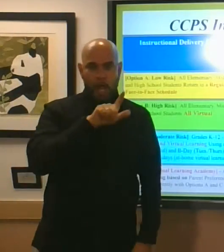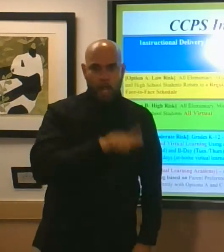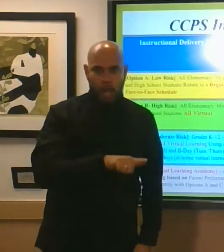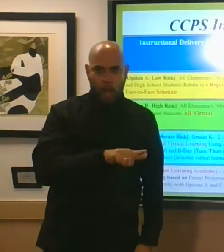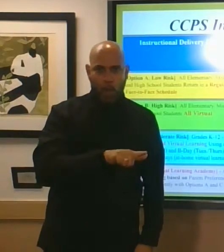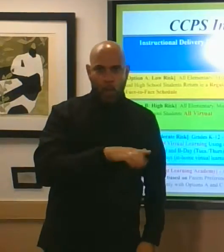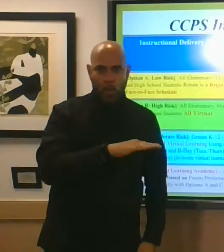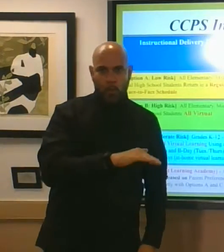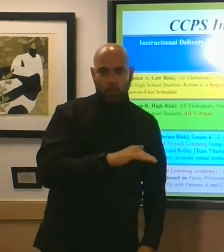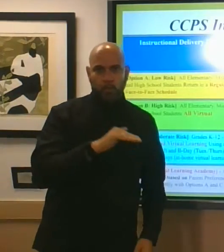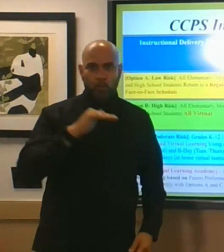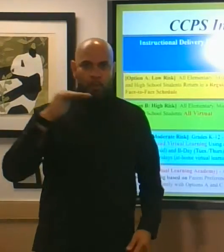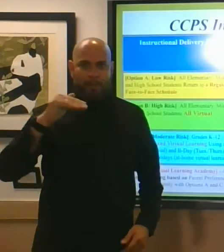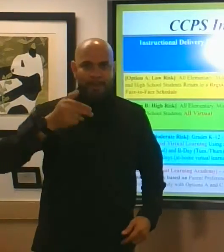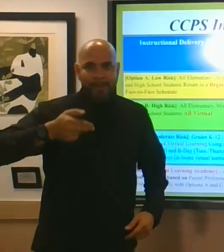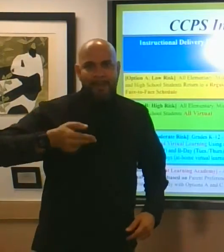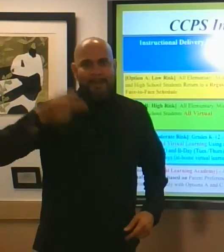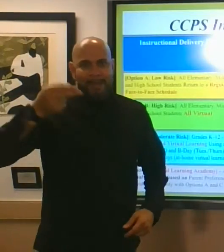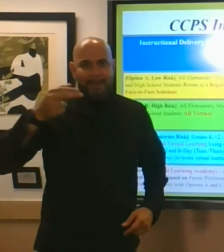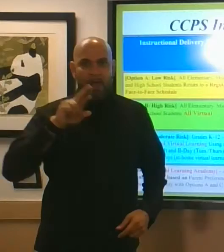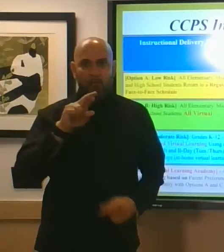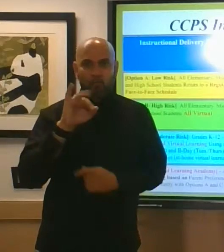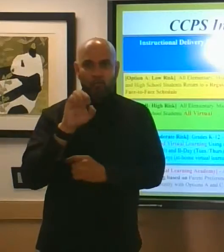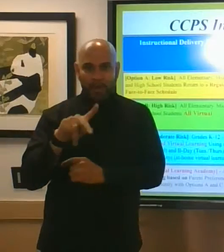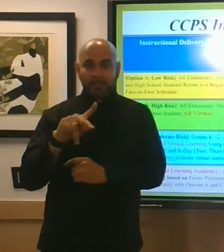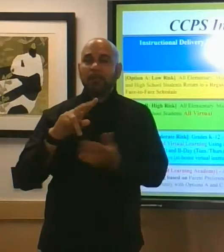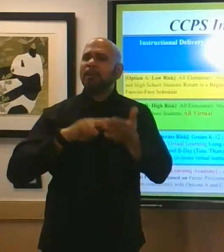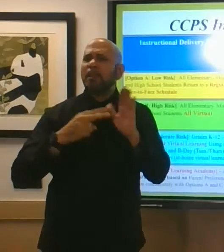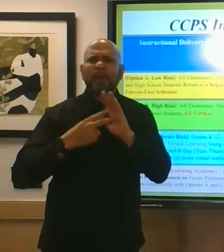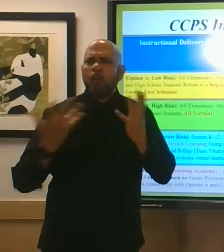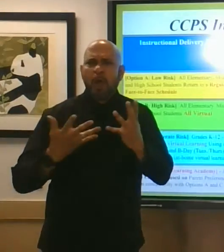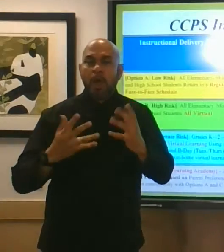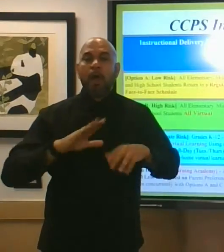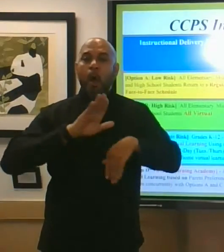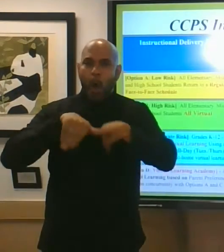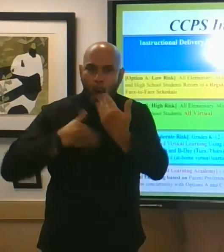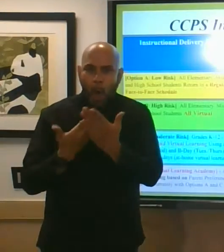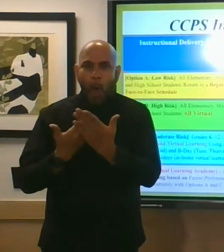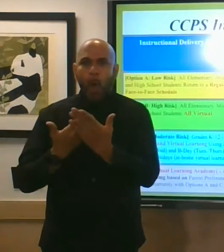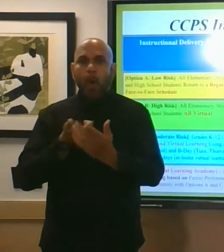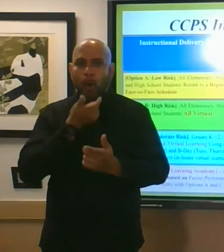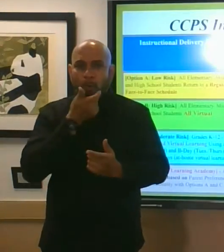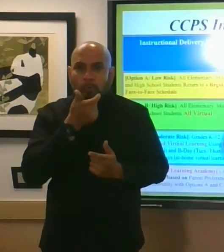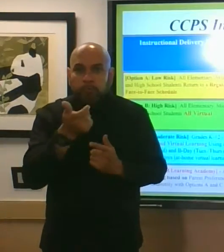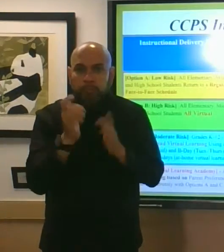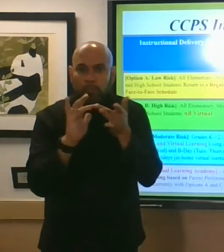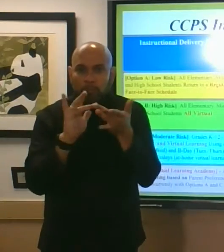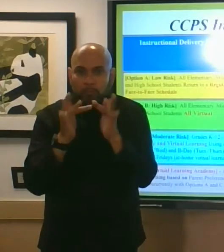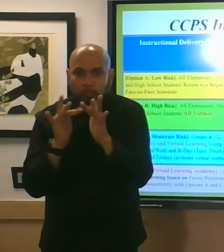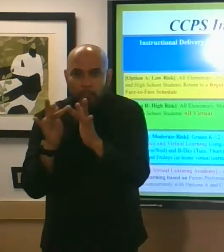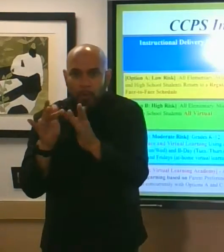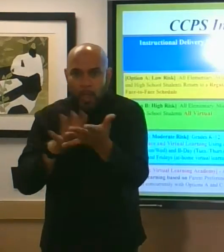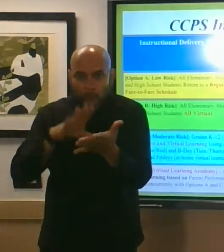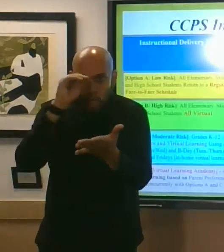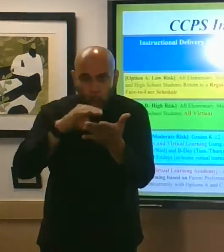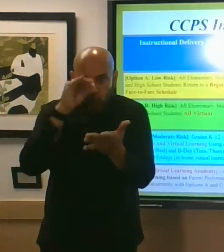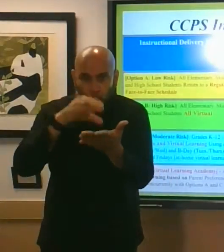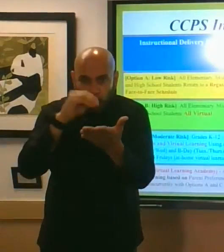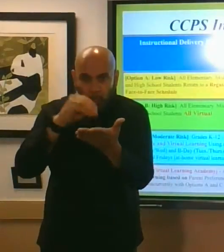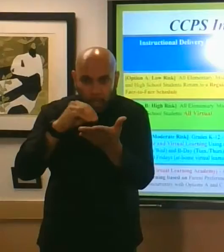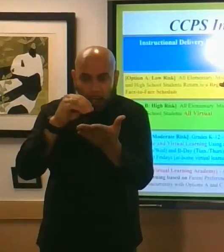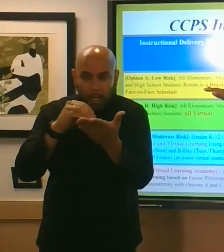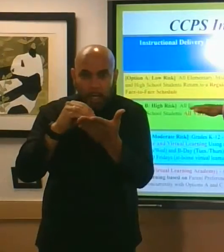virtual learning in other words just like we ended the school year virtually we will begin the school year virtually